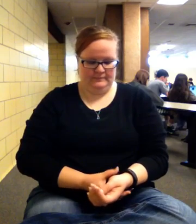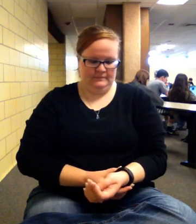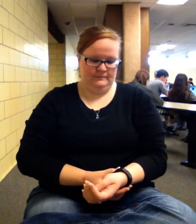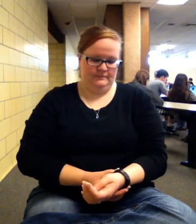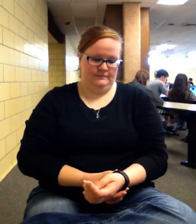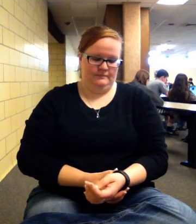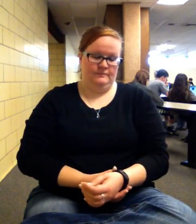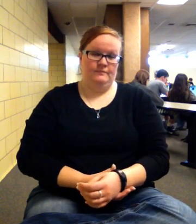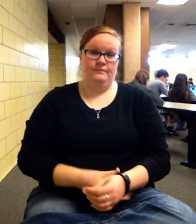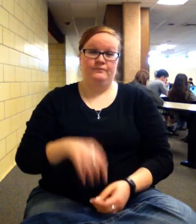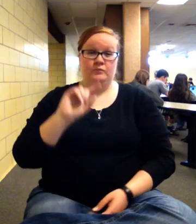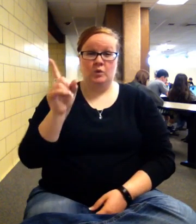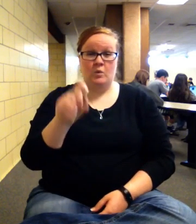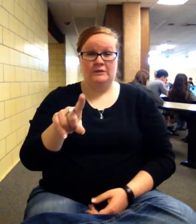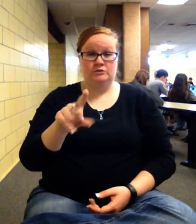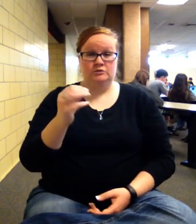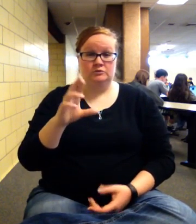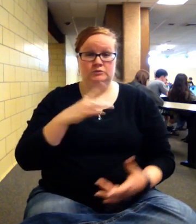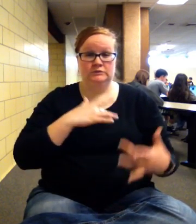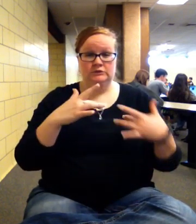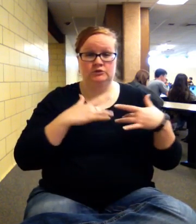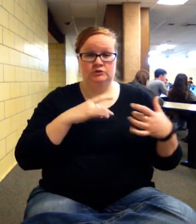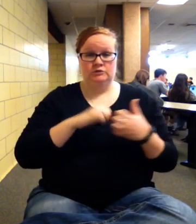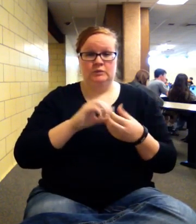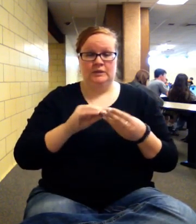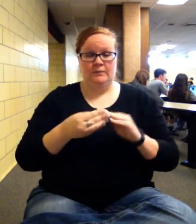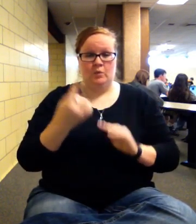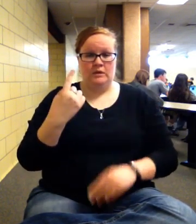Any questions or concerns on number one, pretty straightforward?